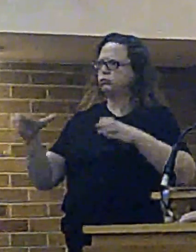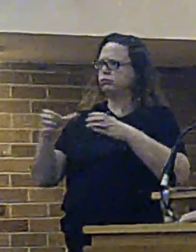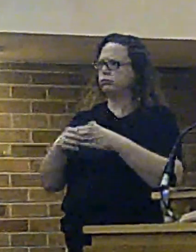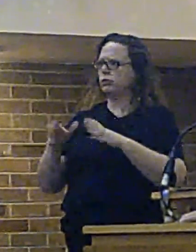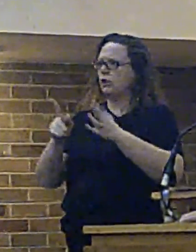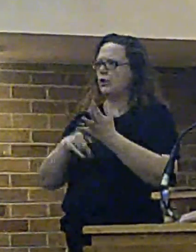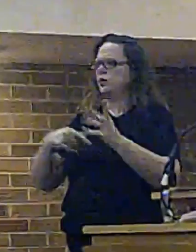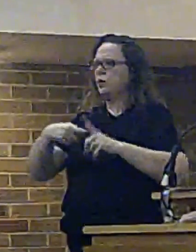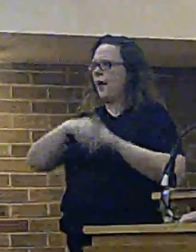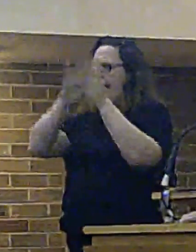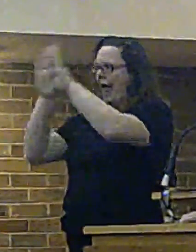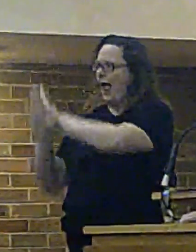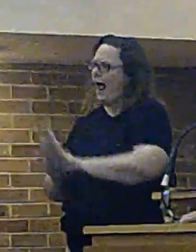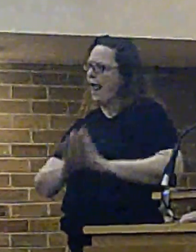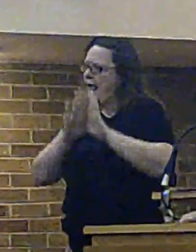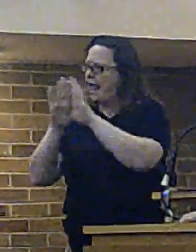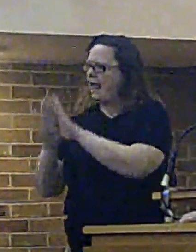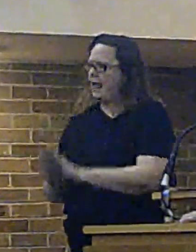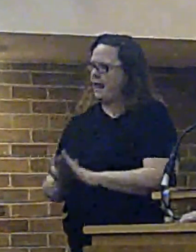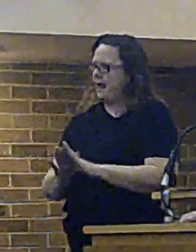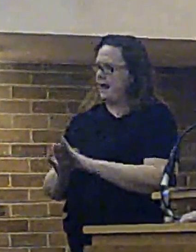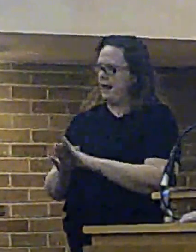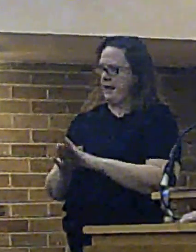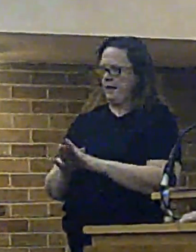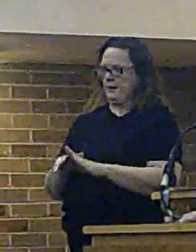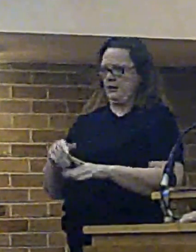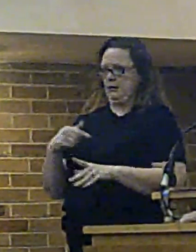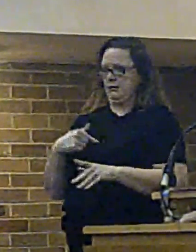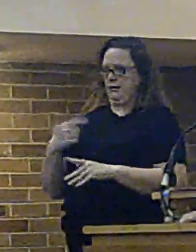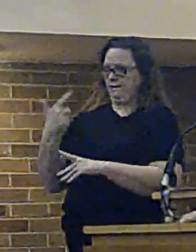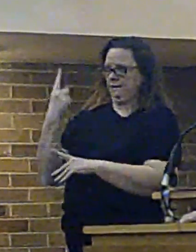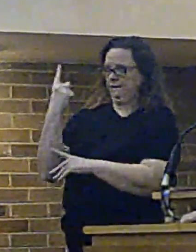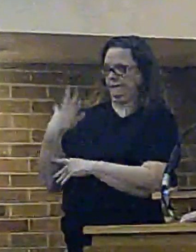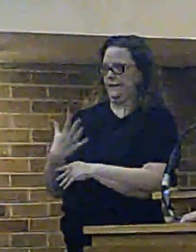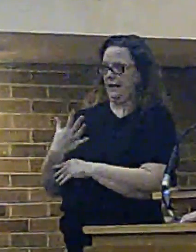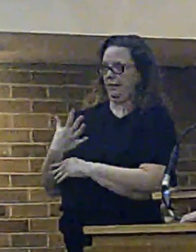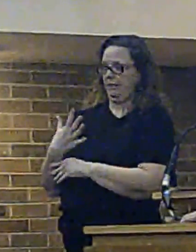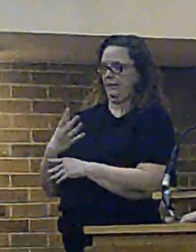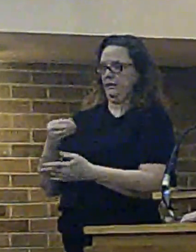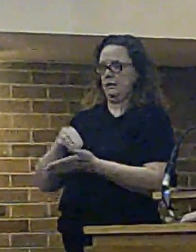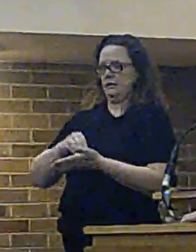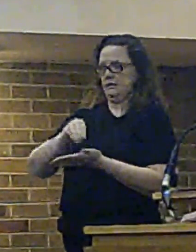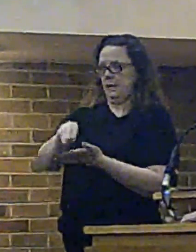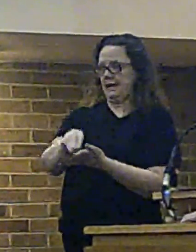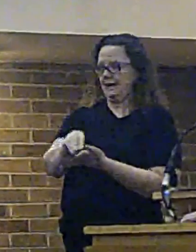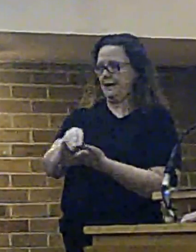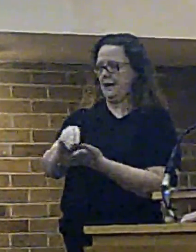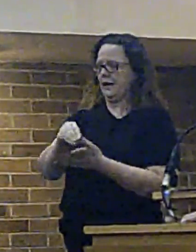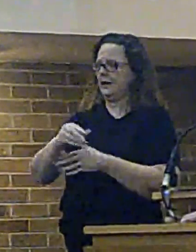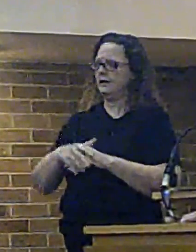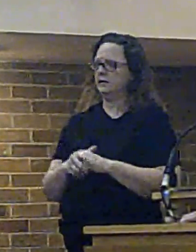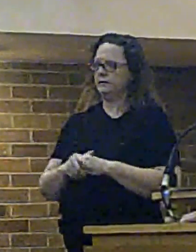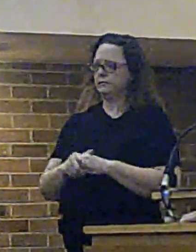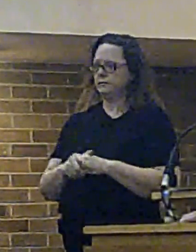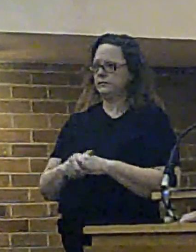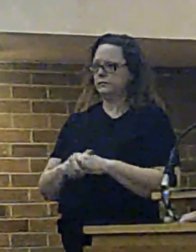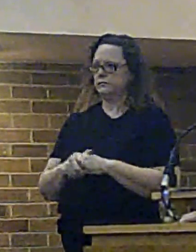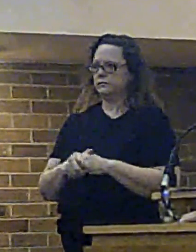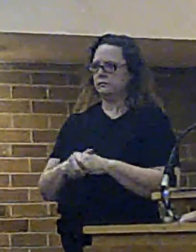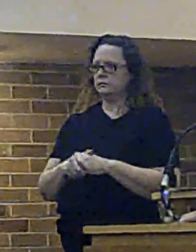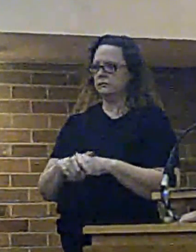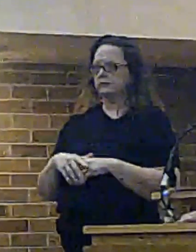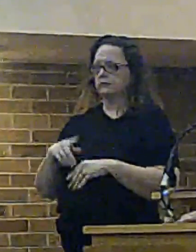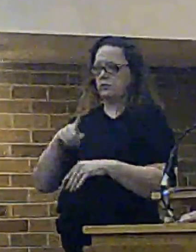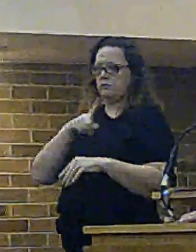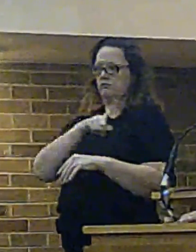by grant per head of population and the fifth on overall spend. That includes the council tax year as well. But our legacy reasons